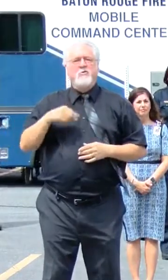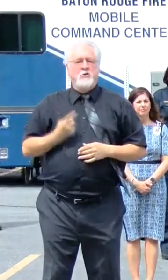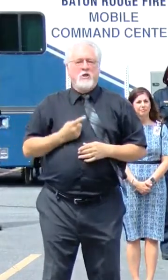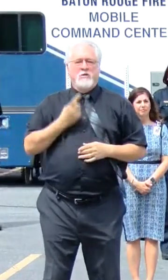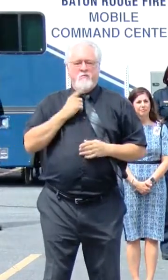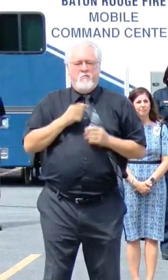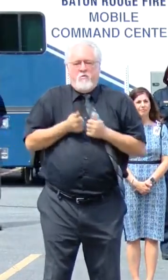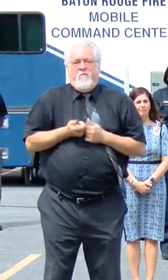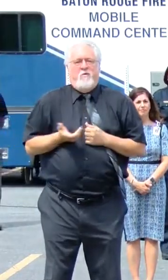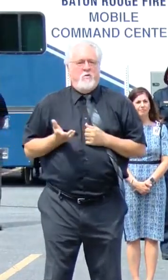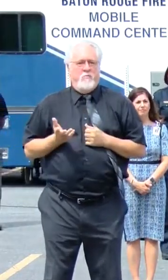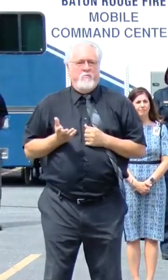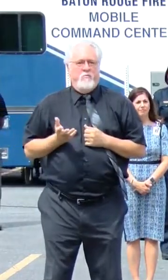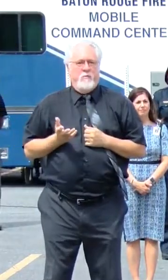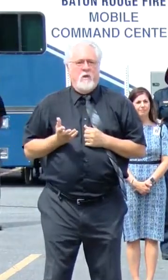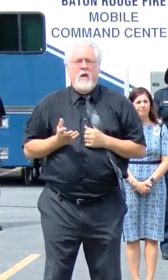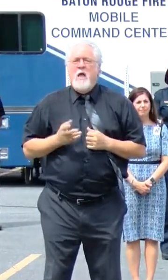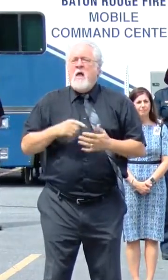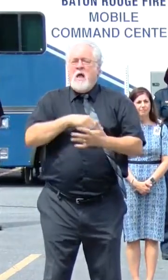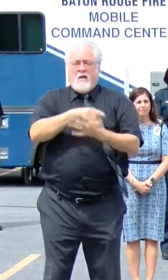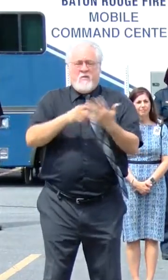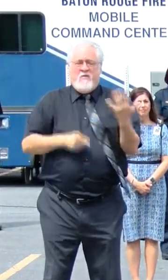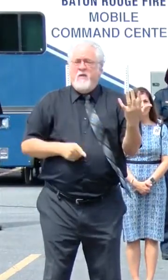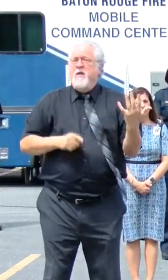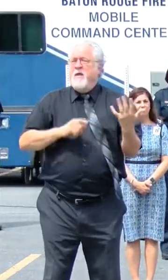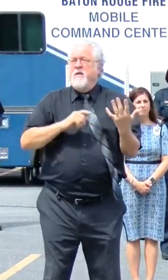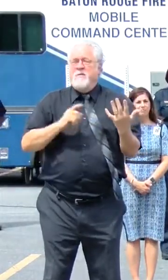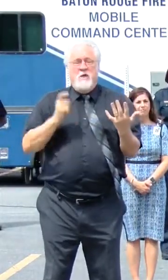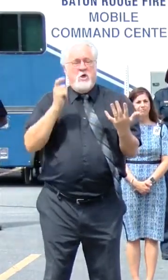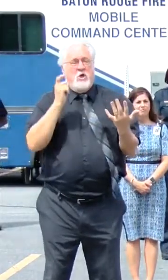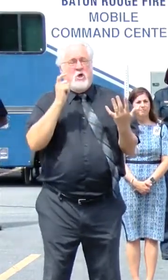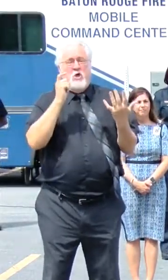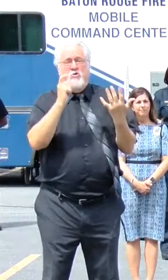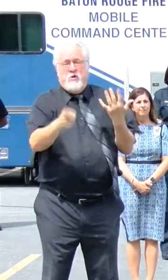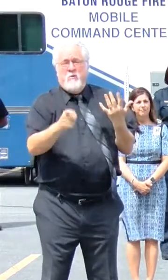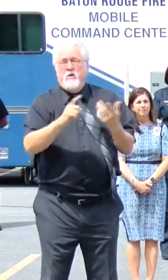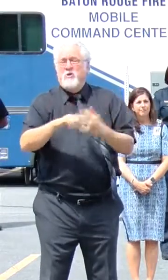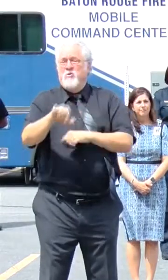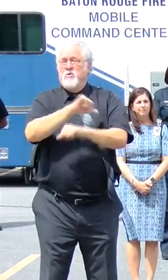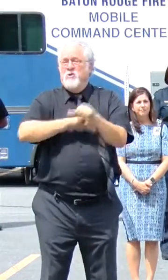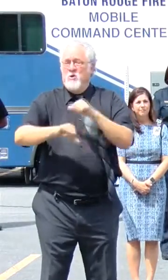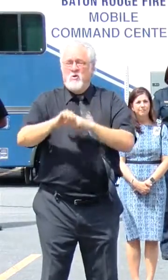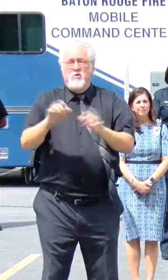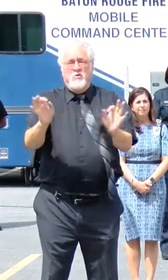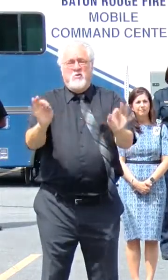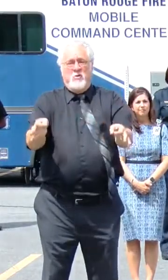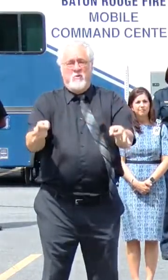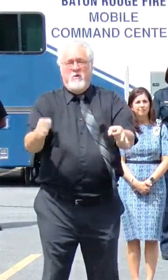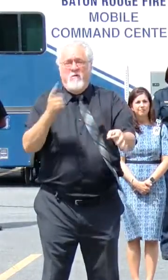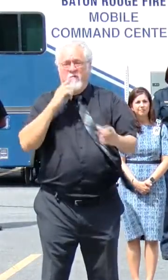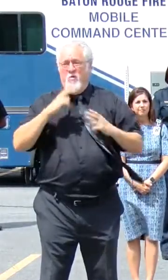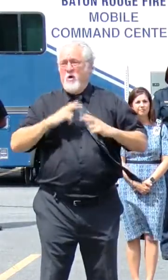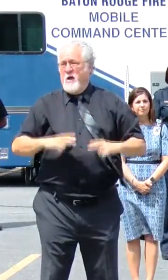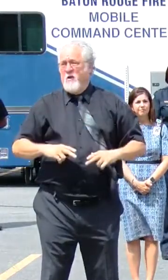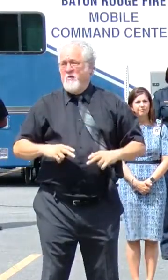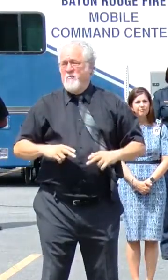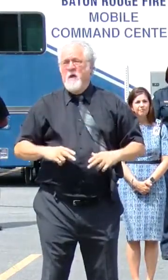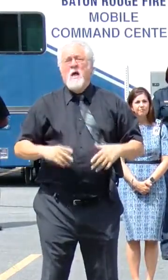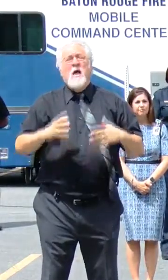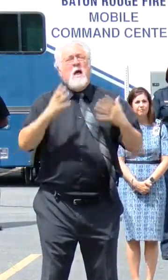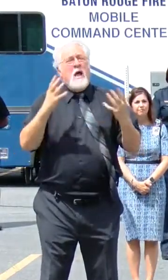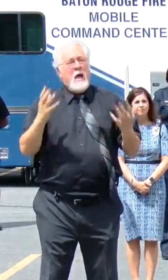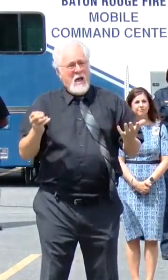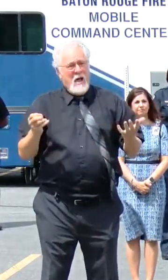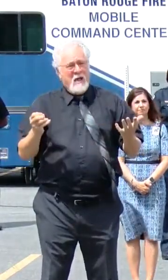for a select few. These are all contributors to the social determinants of health, and